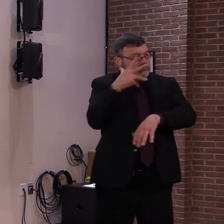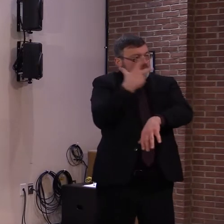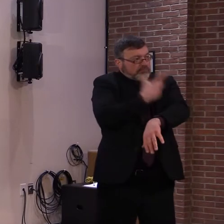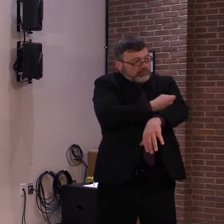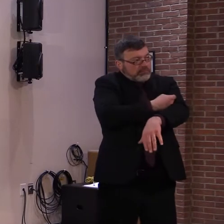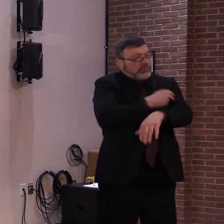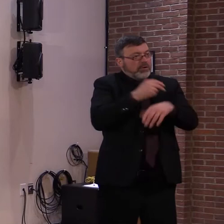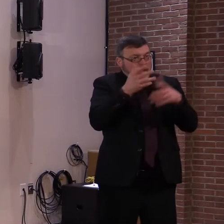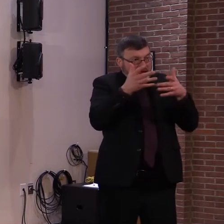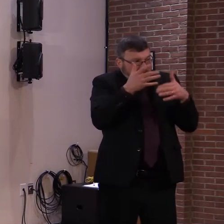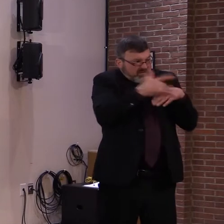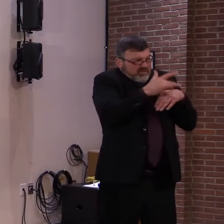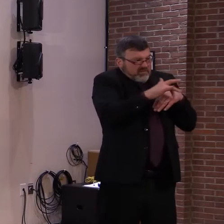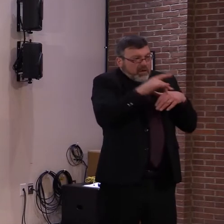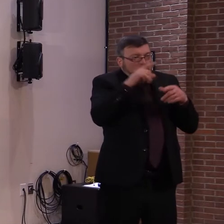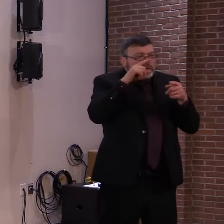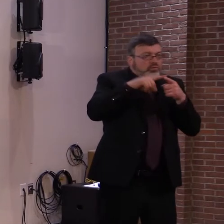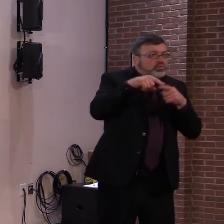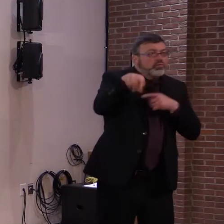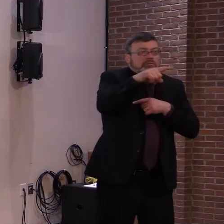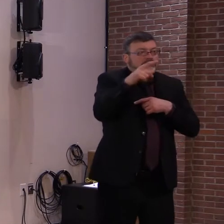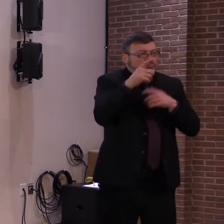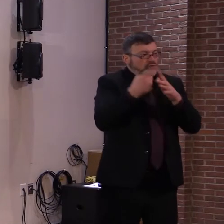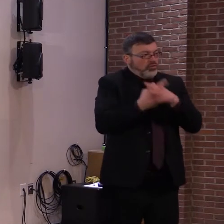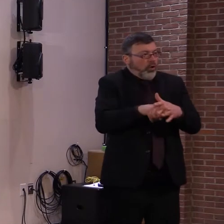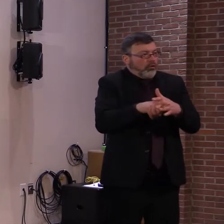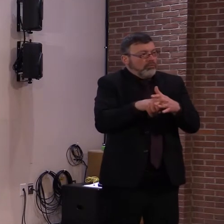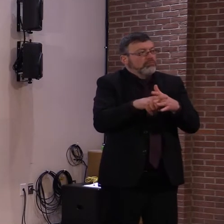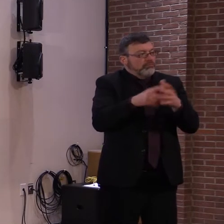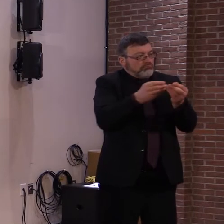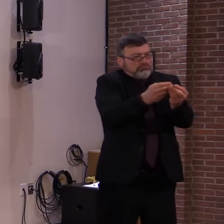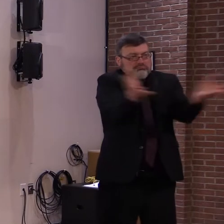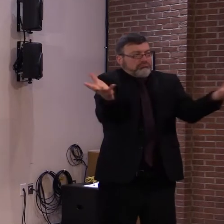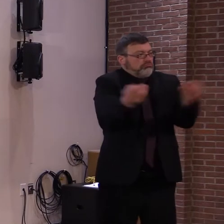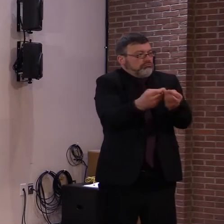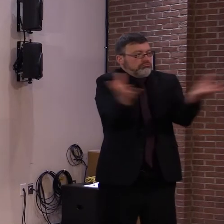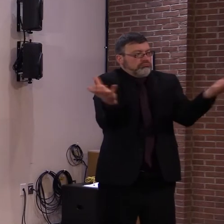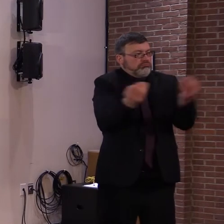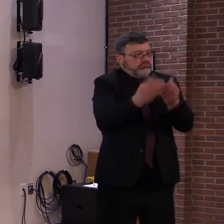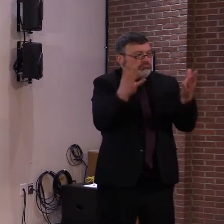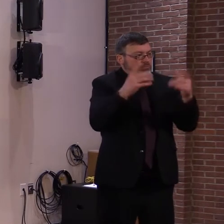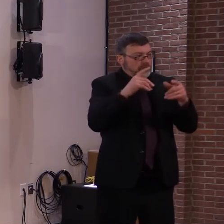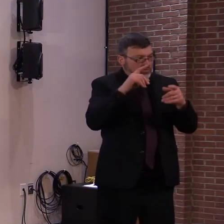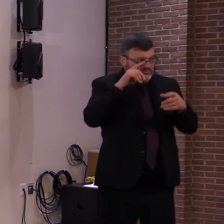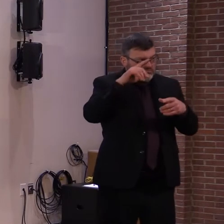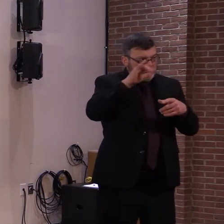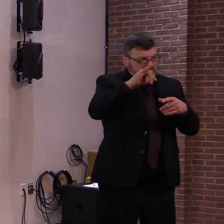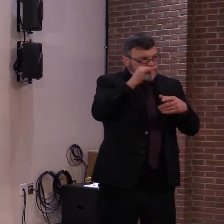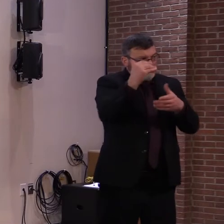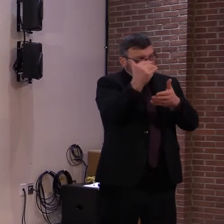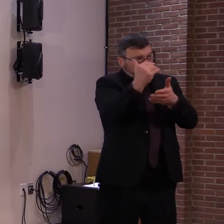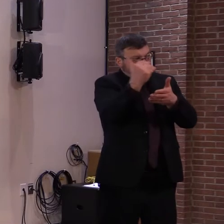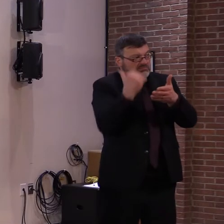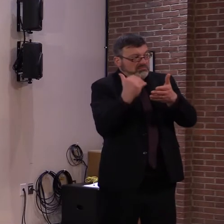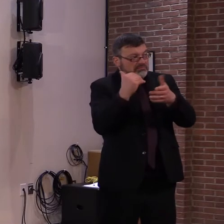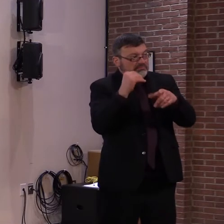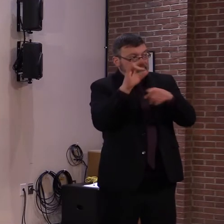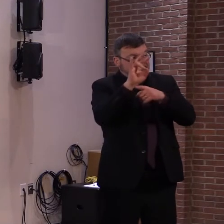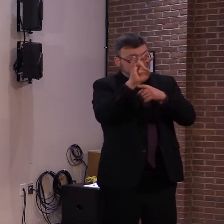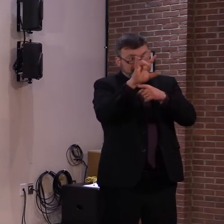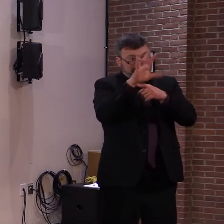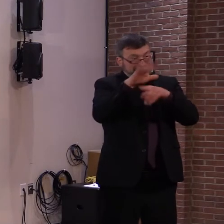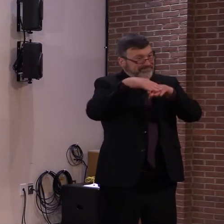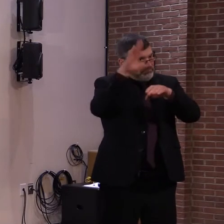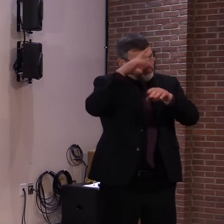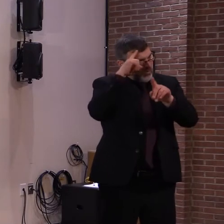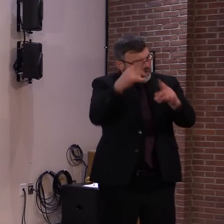not needed for phase 1A to begin vaccination of patients 75 or older who are